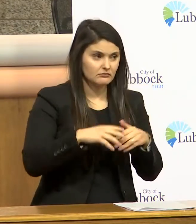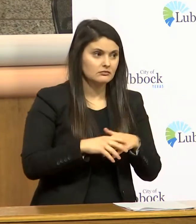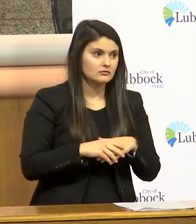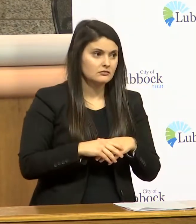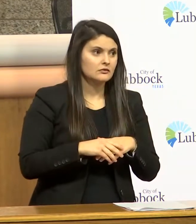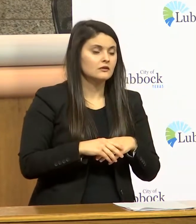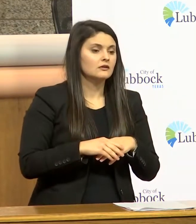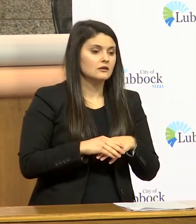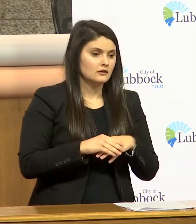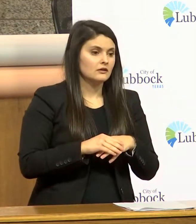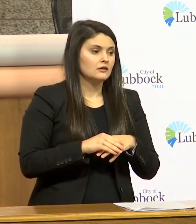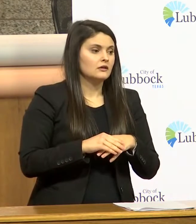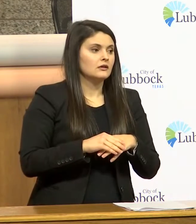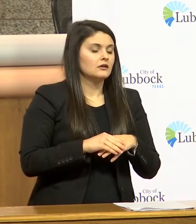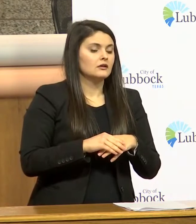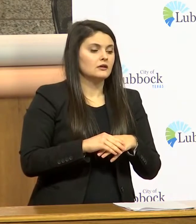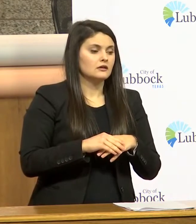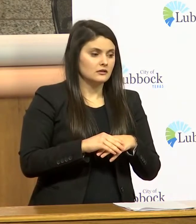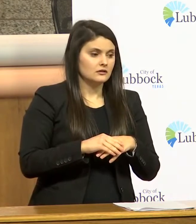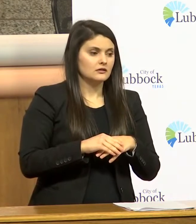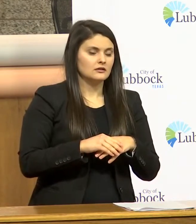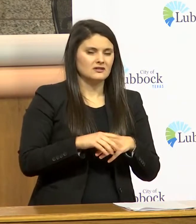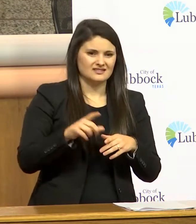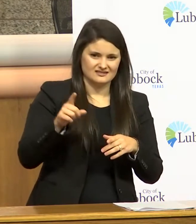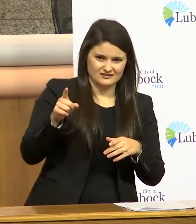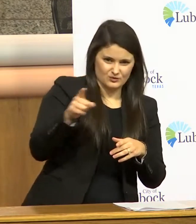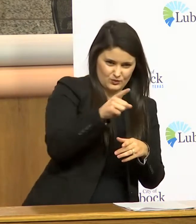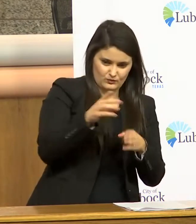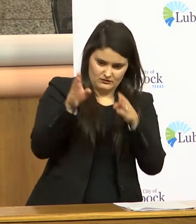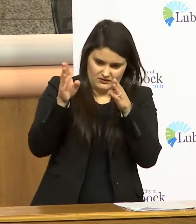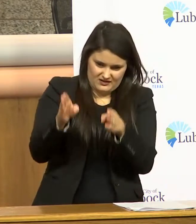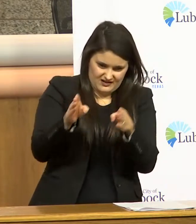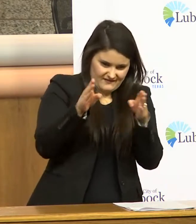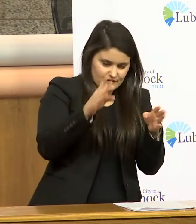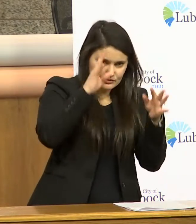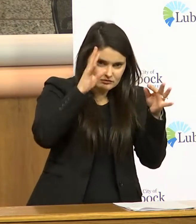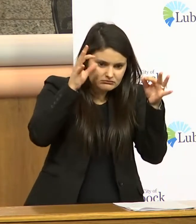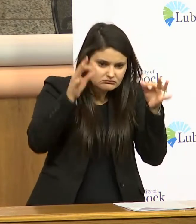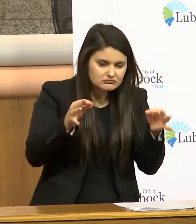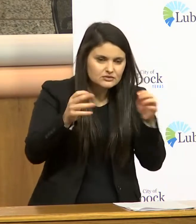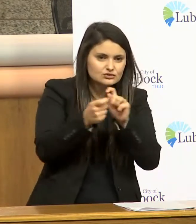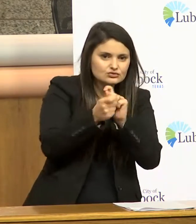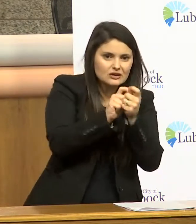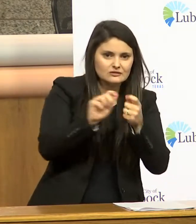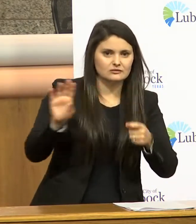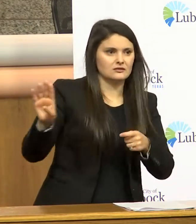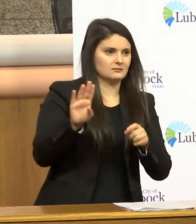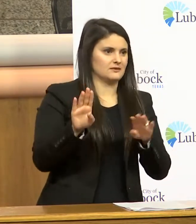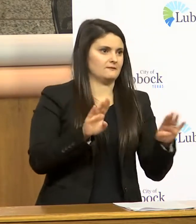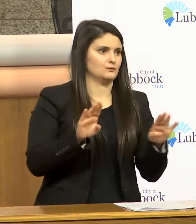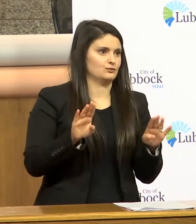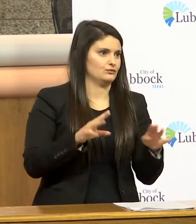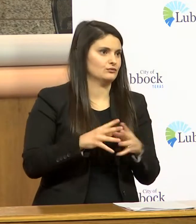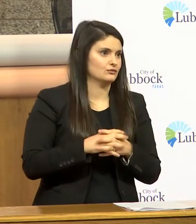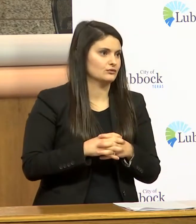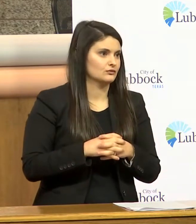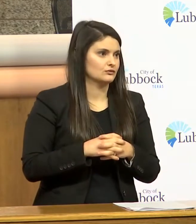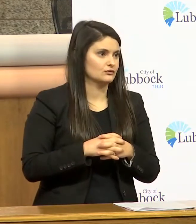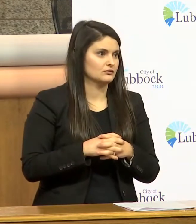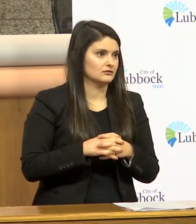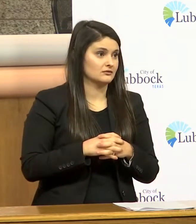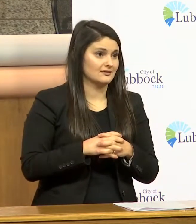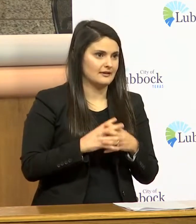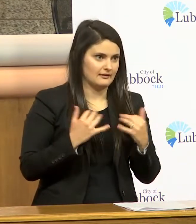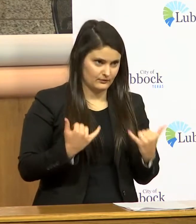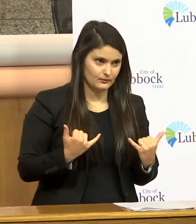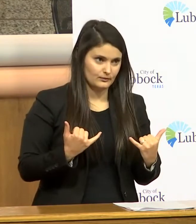to make the decision individually to change change our behavior and we need to do